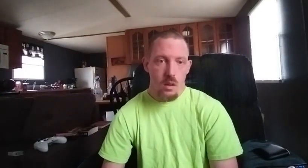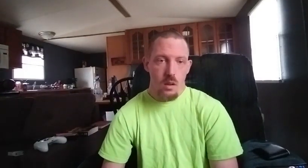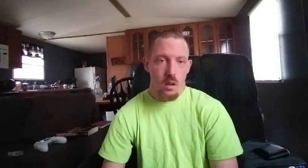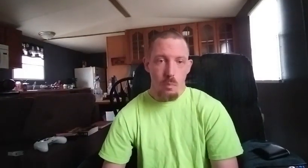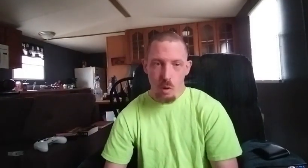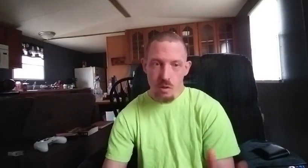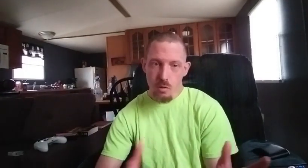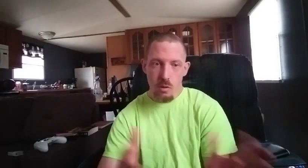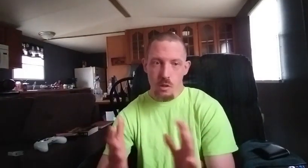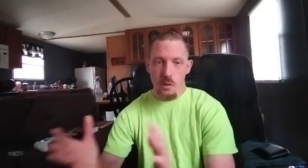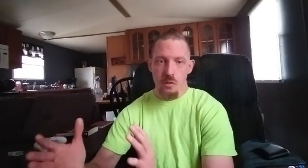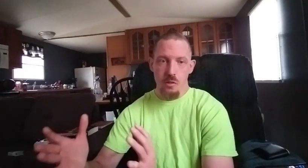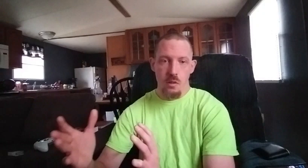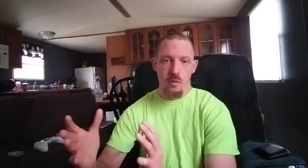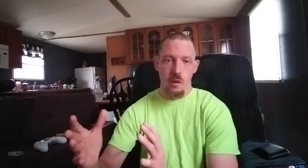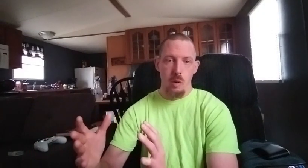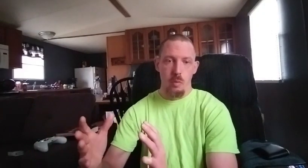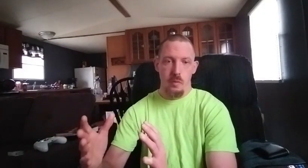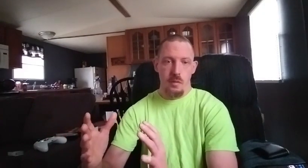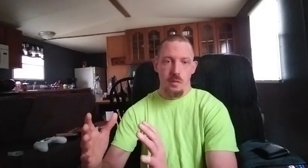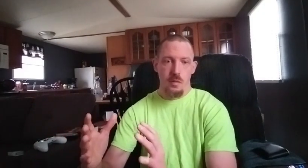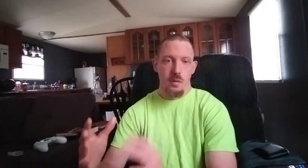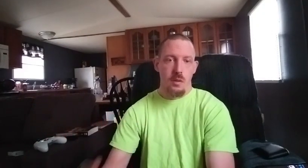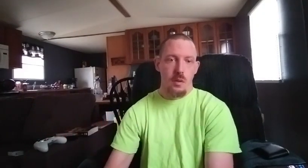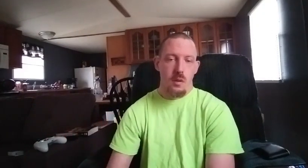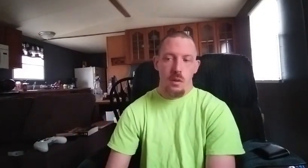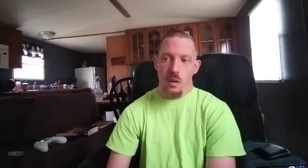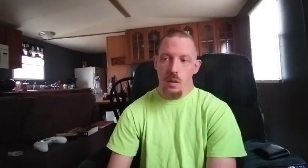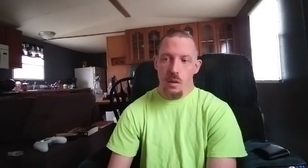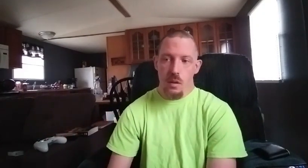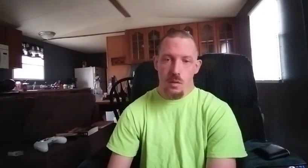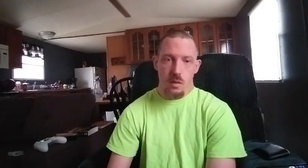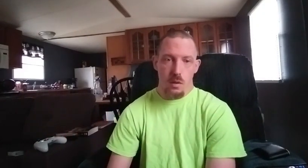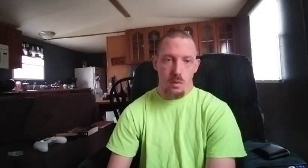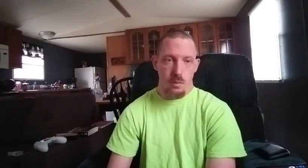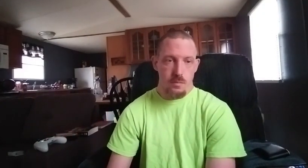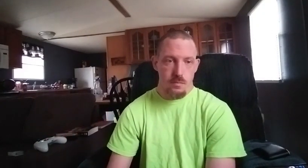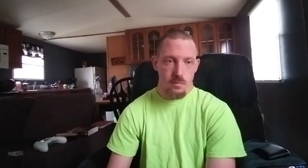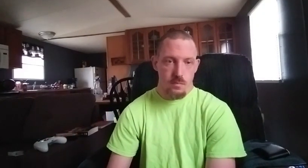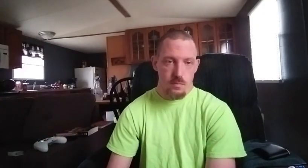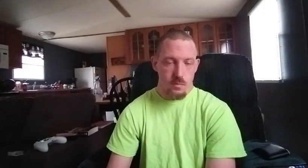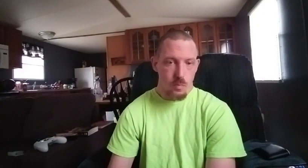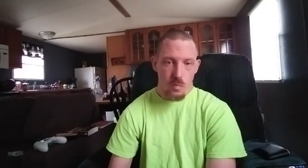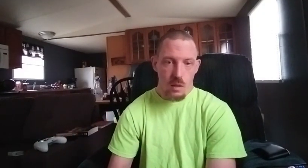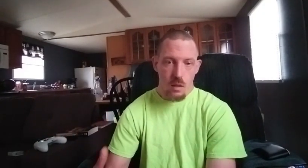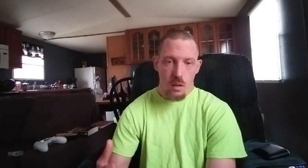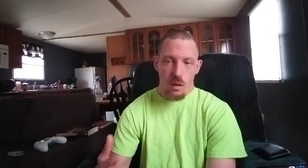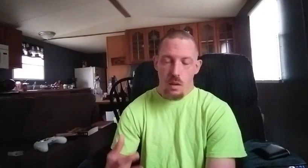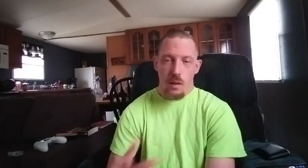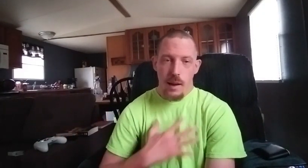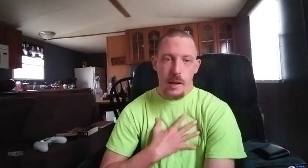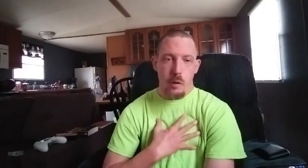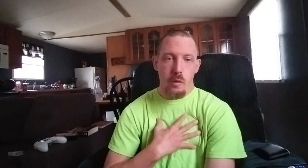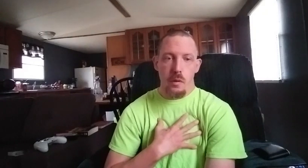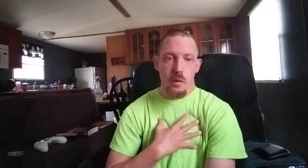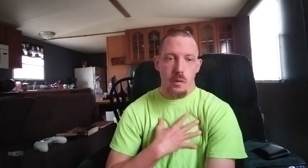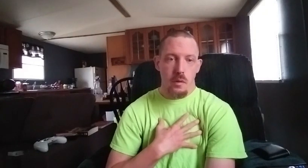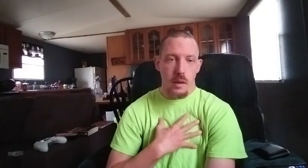and plus you do your conditioning on top and so i do it in